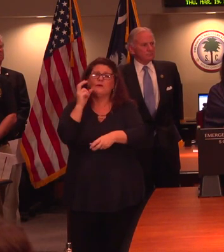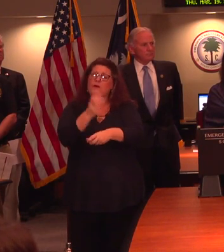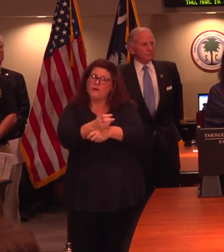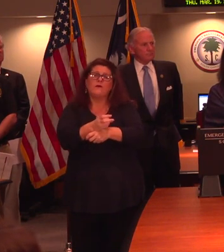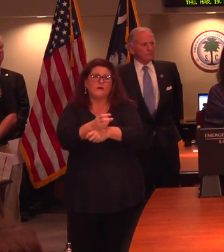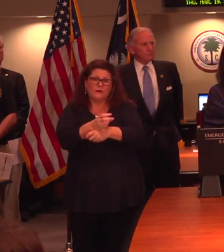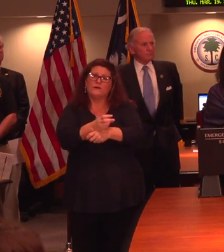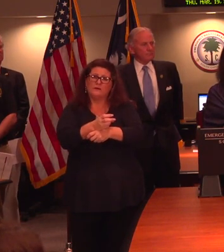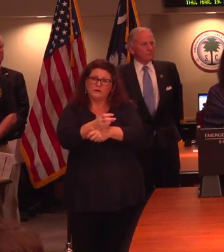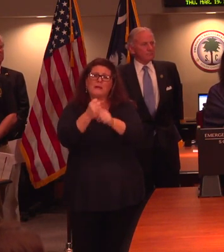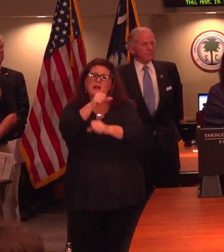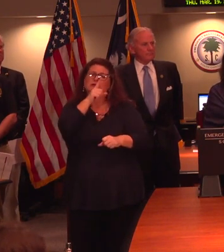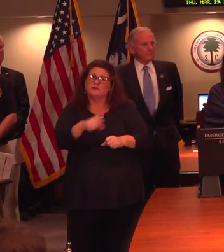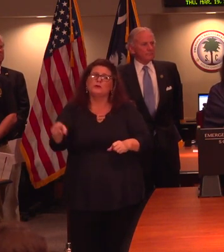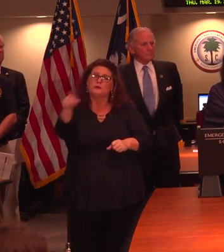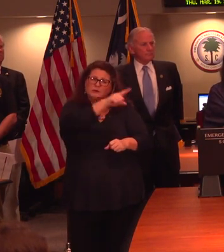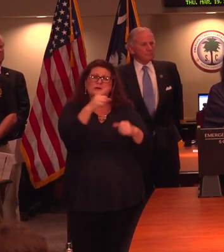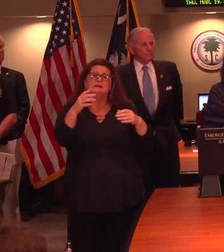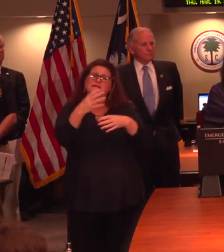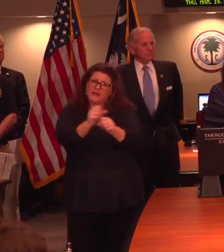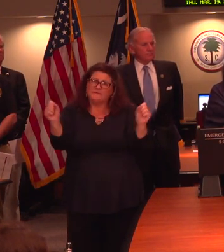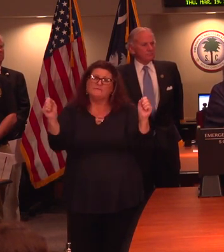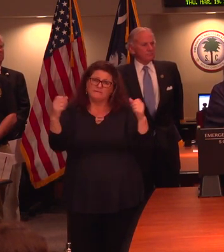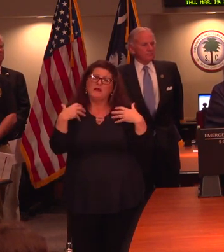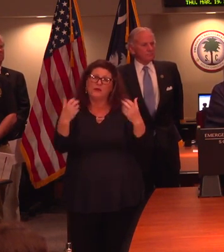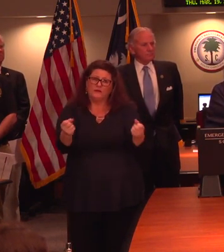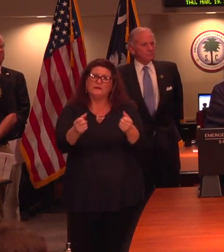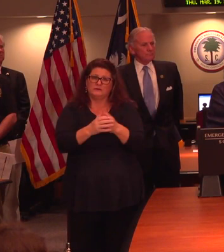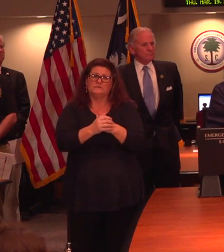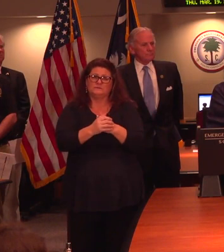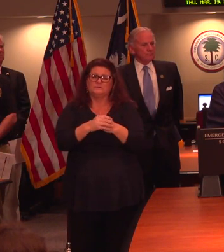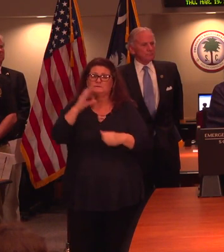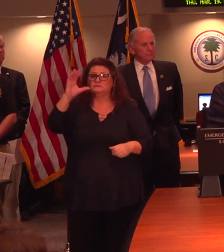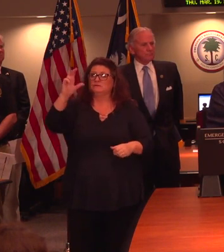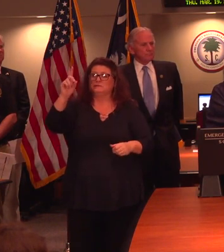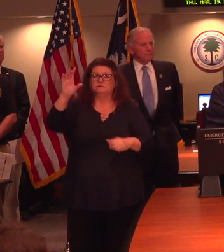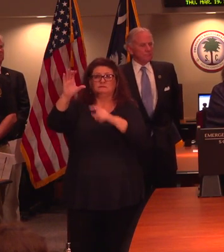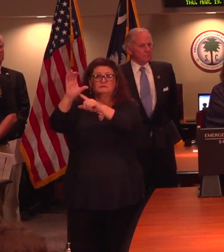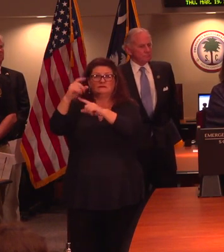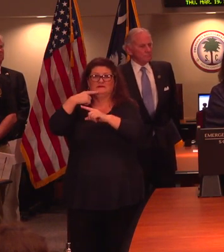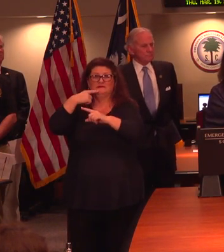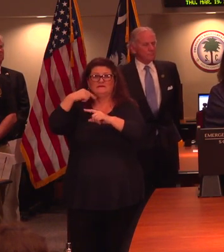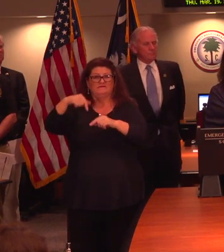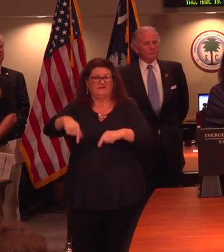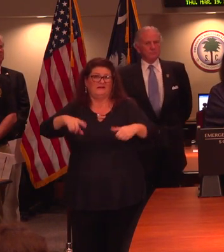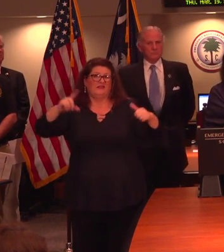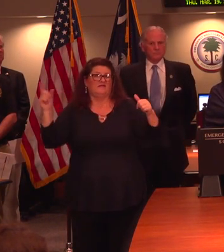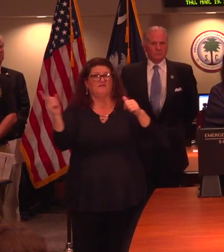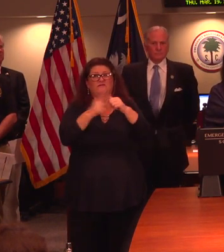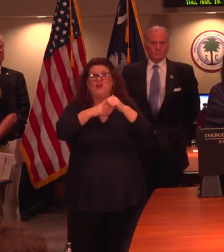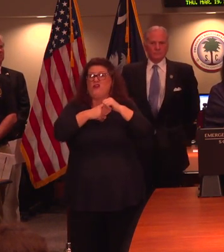at keeping all of our residents safe. According to the CDC, this is a historic, unprecedented